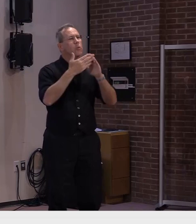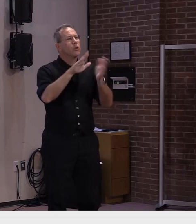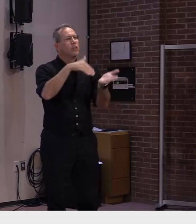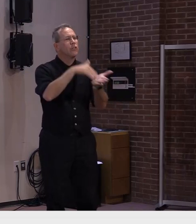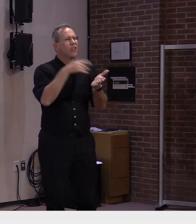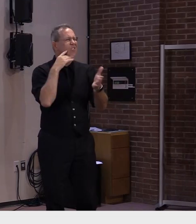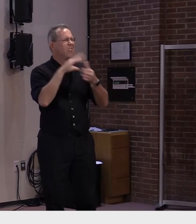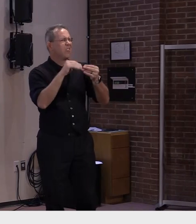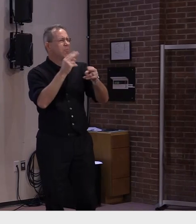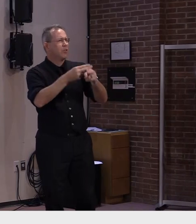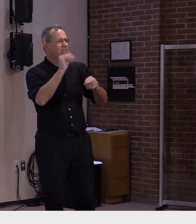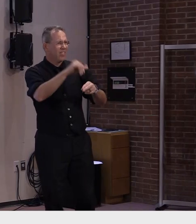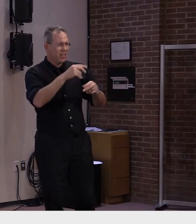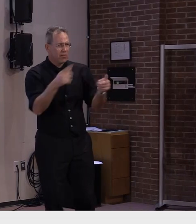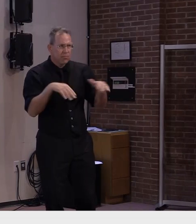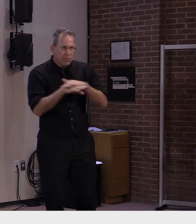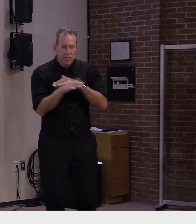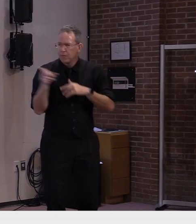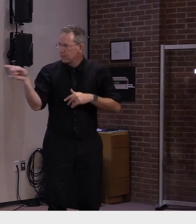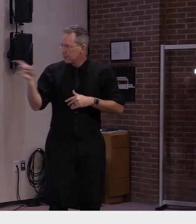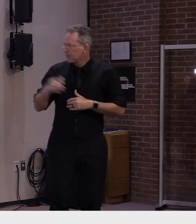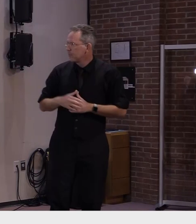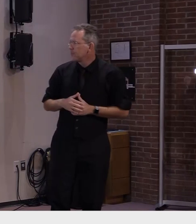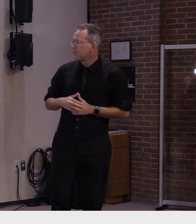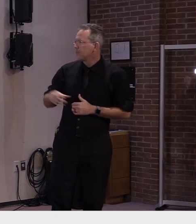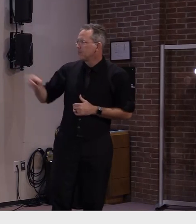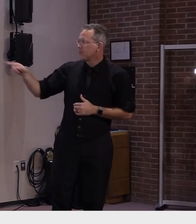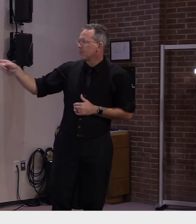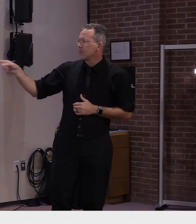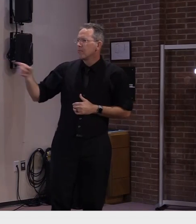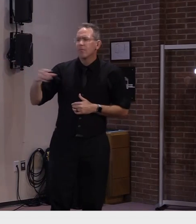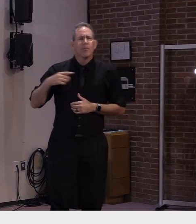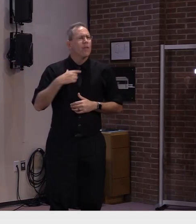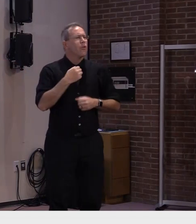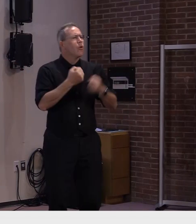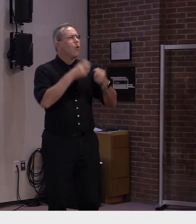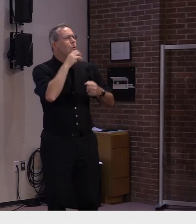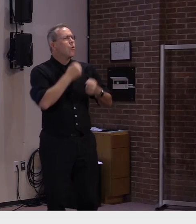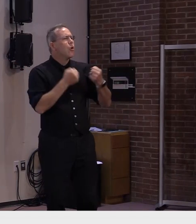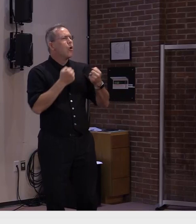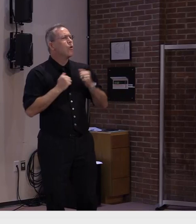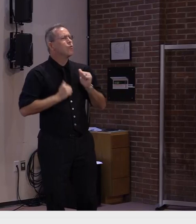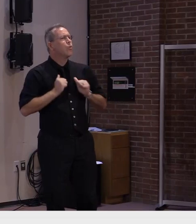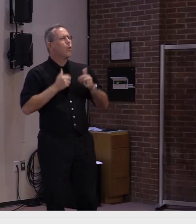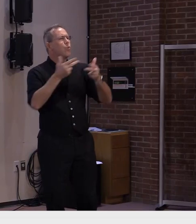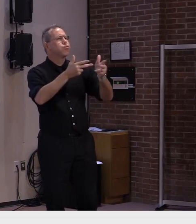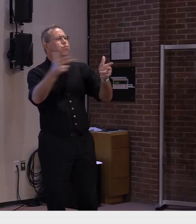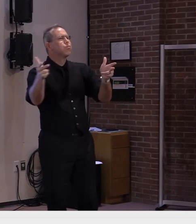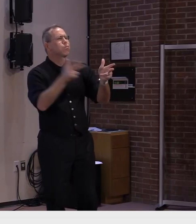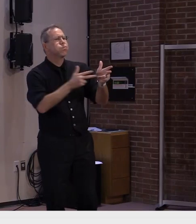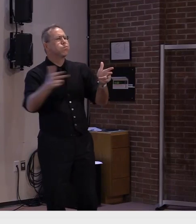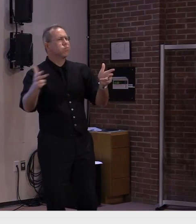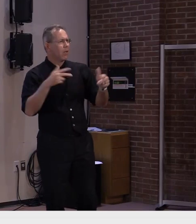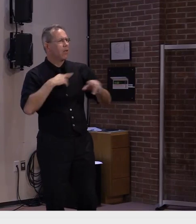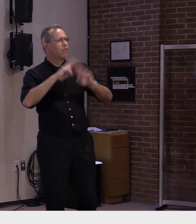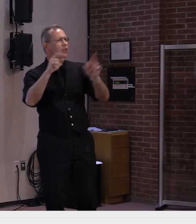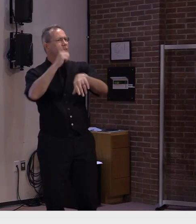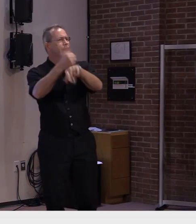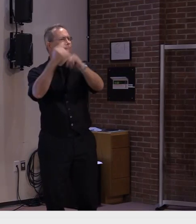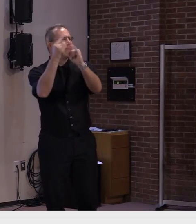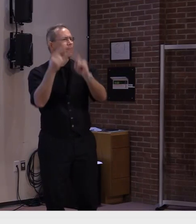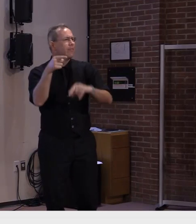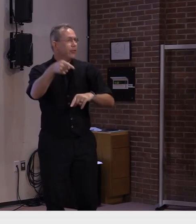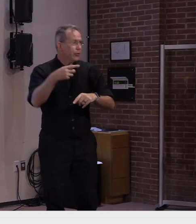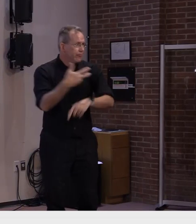halifax community center in halifax the antique car show at forest field in waterbury the addison